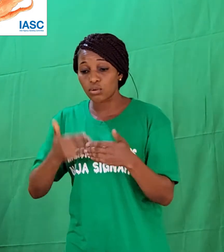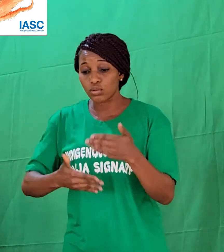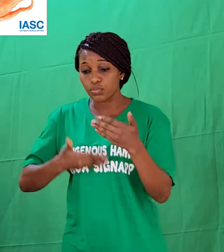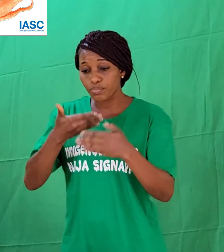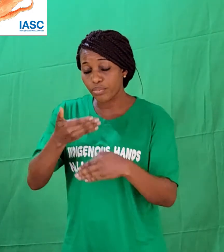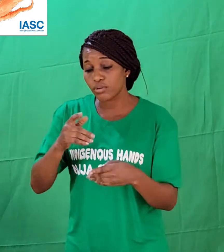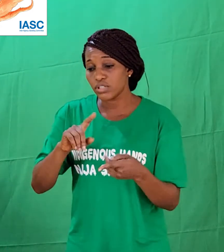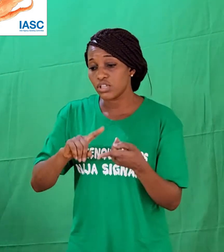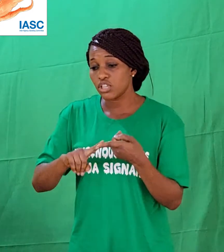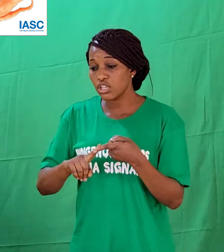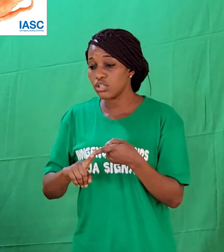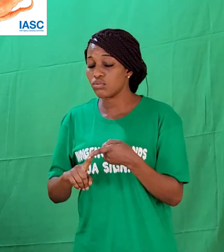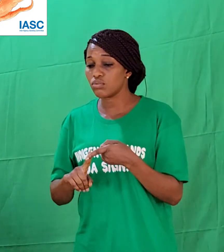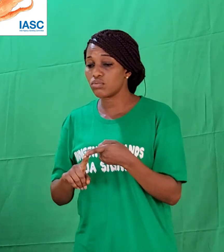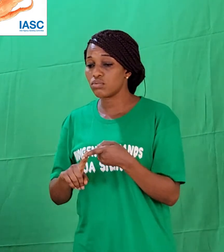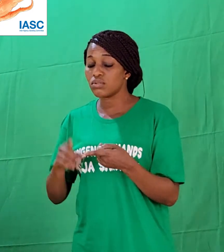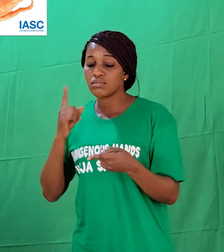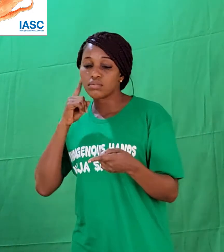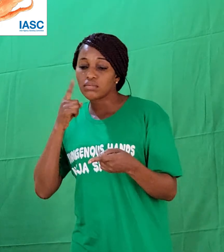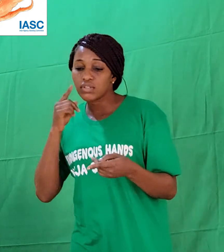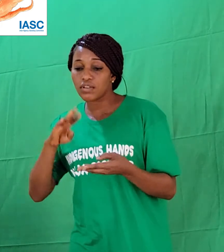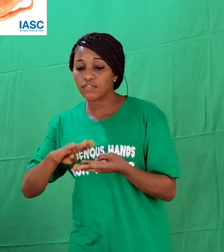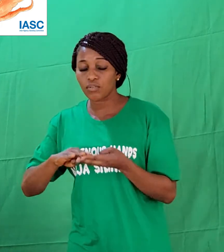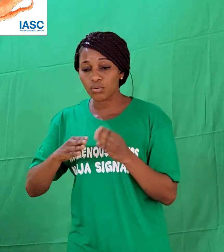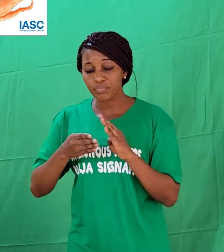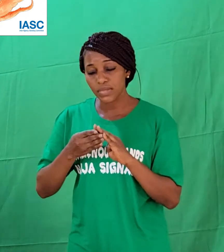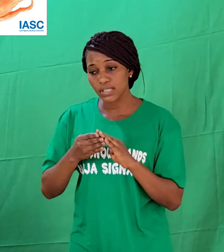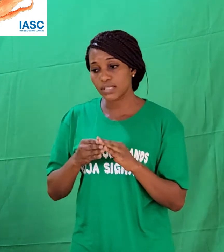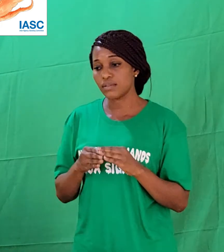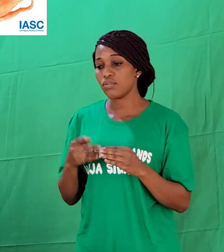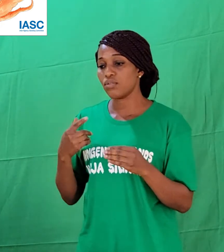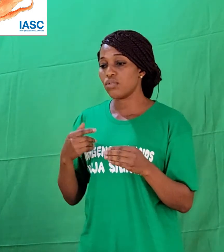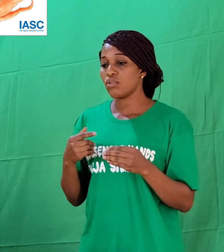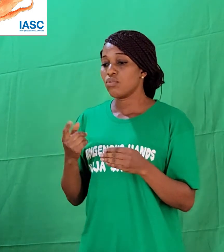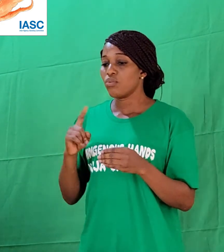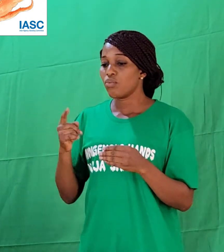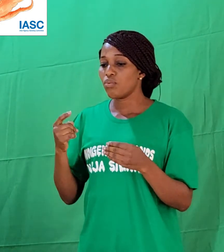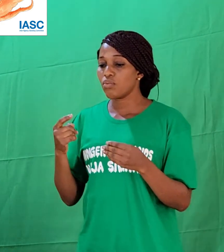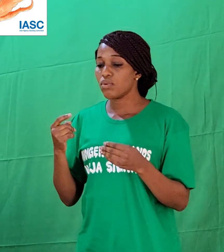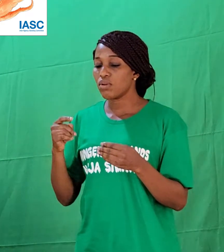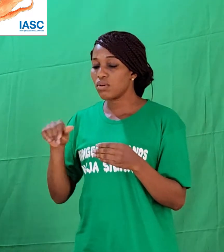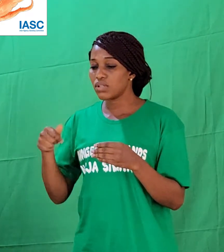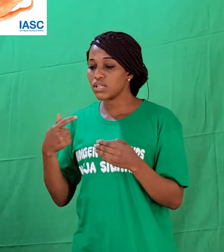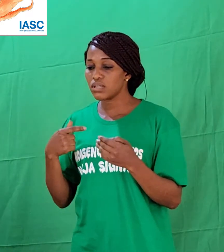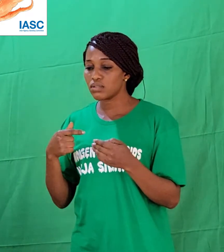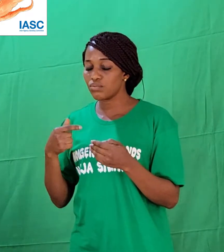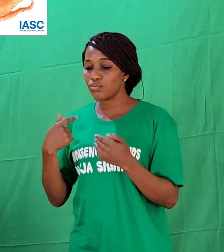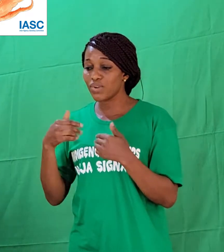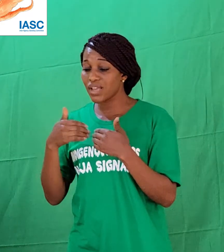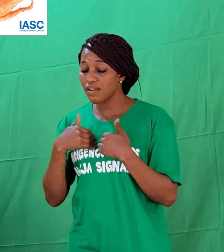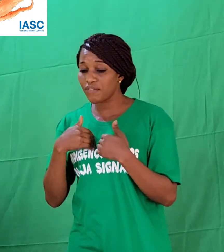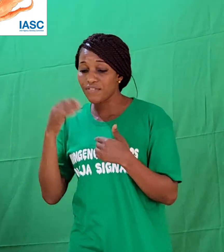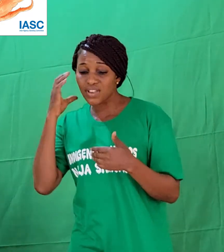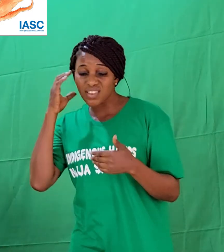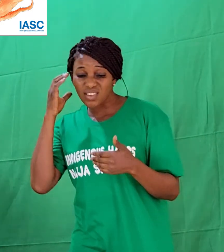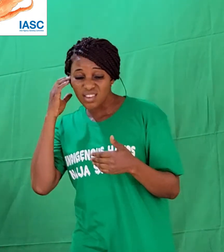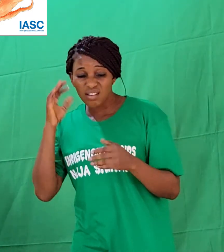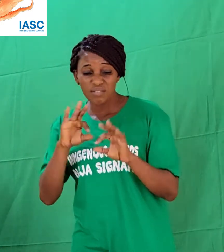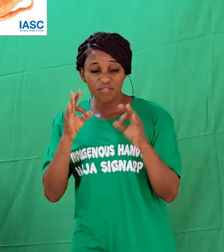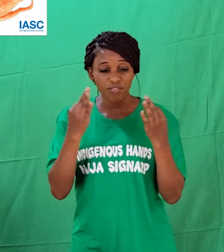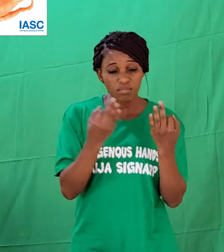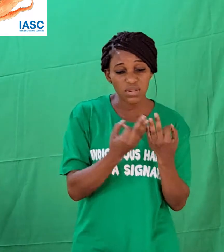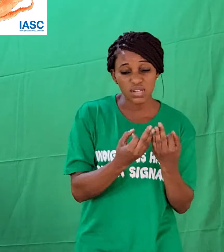the general larger community. We are hearing people have everything to do with them, hearing families, hearing